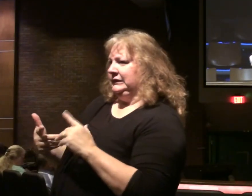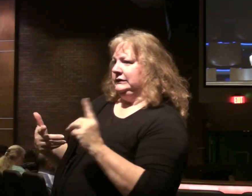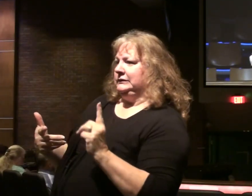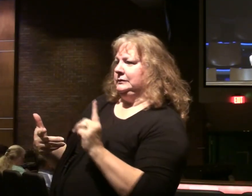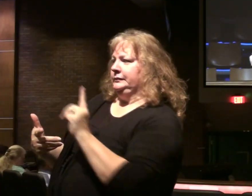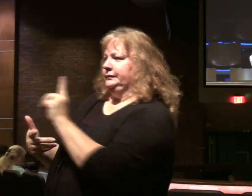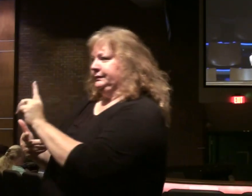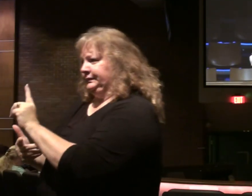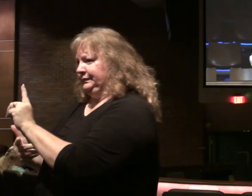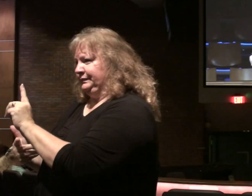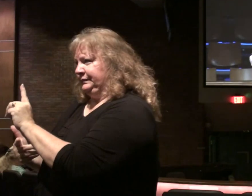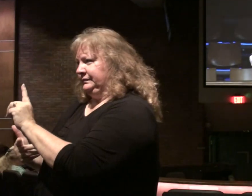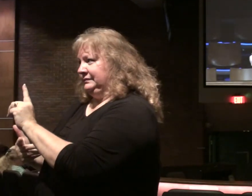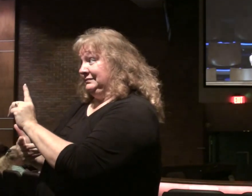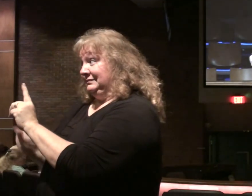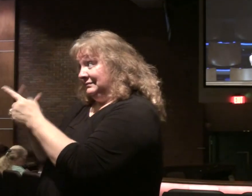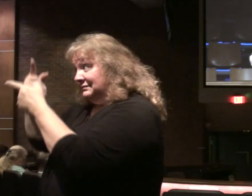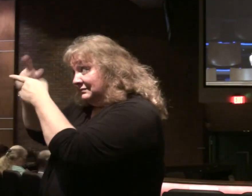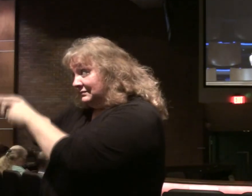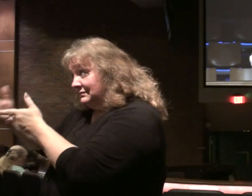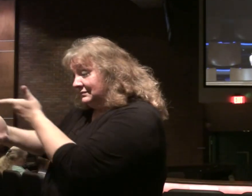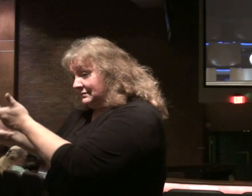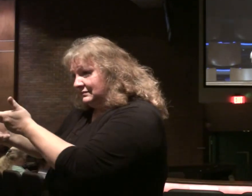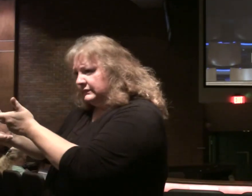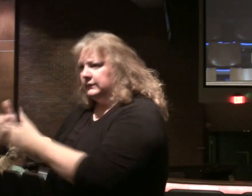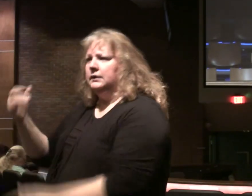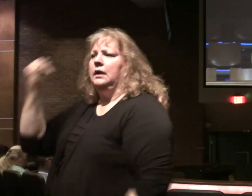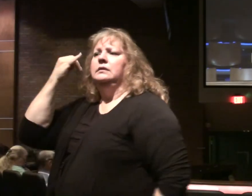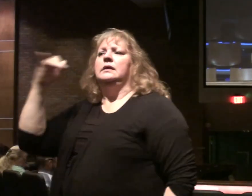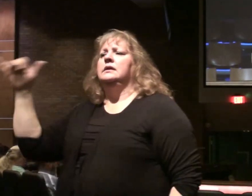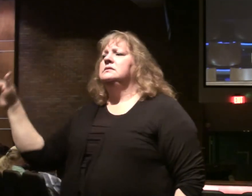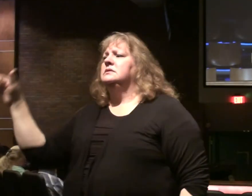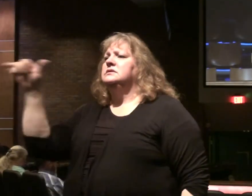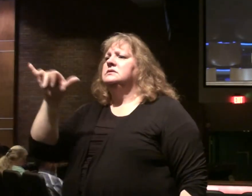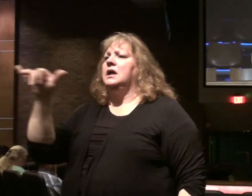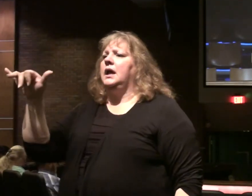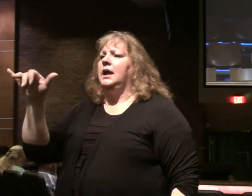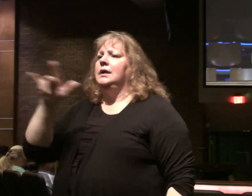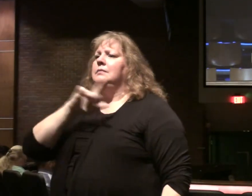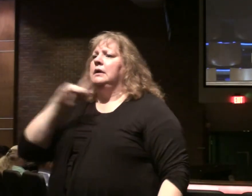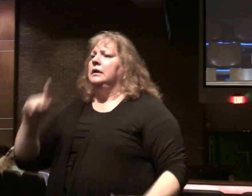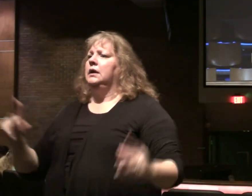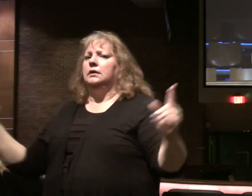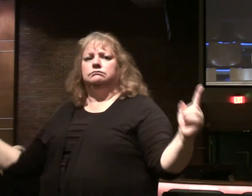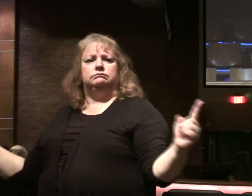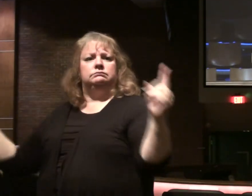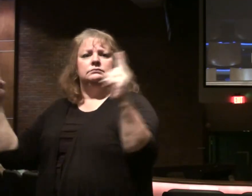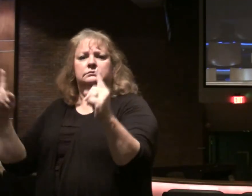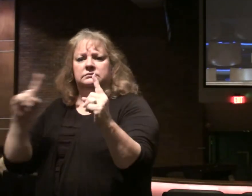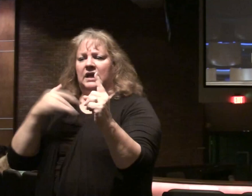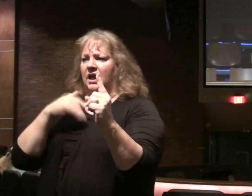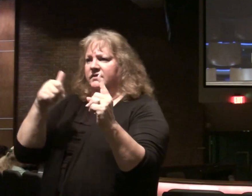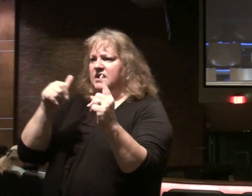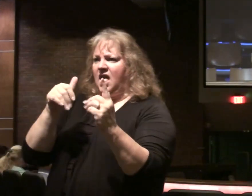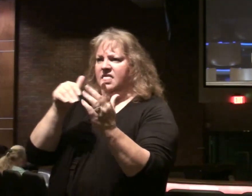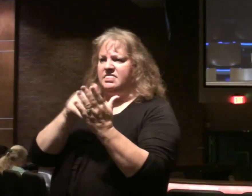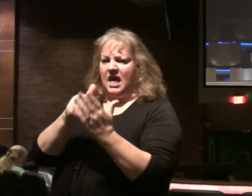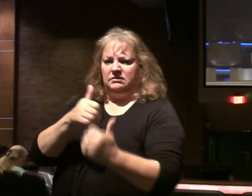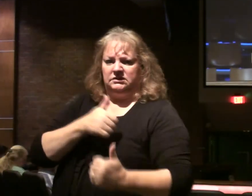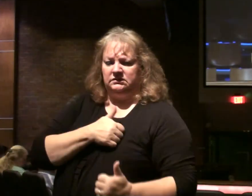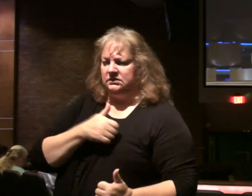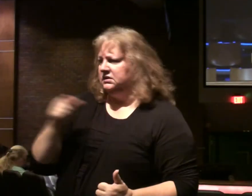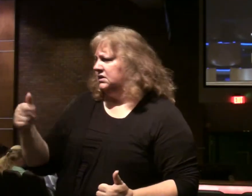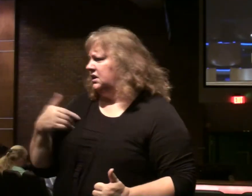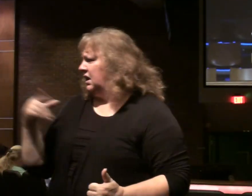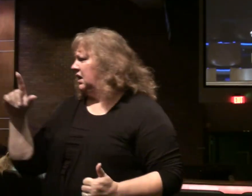delegates for terms of peace. Same basic idea. King going to battle. He has 10,000 troops. Opponent